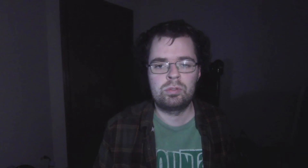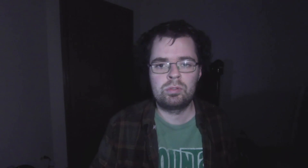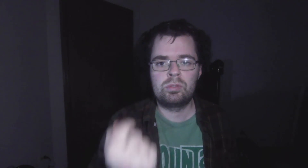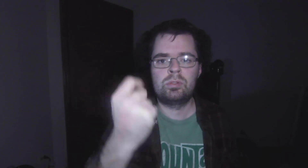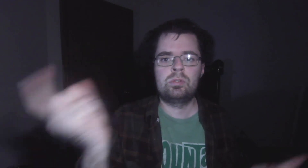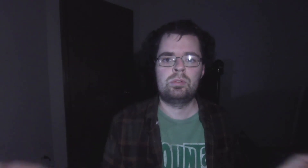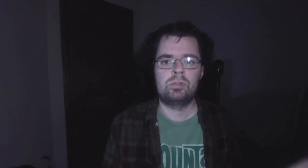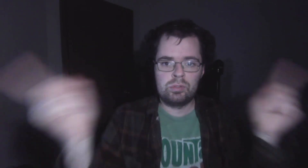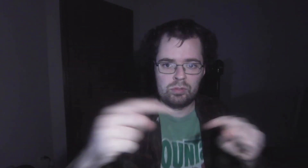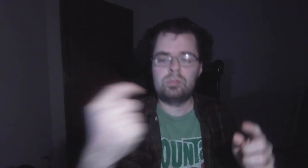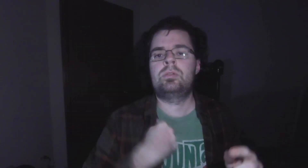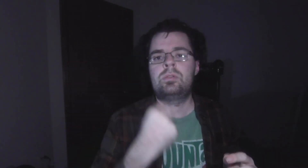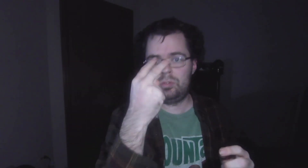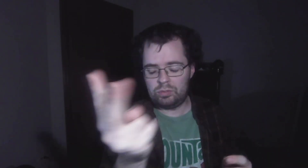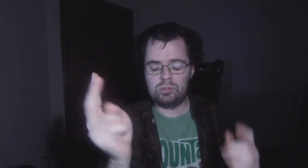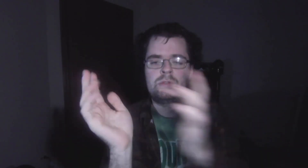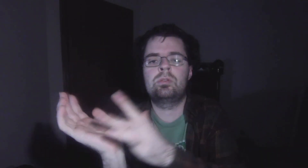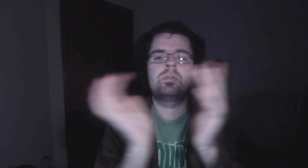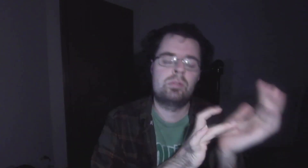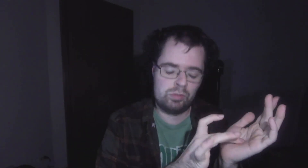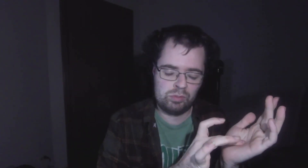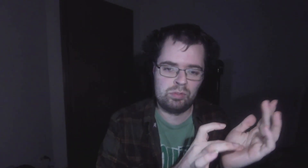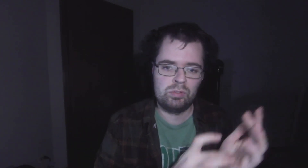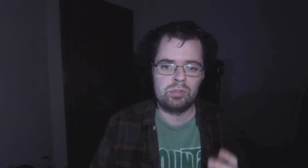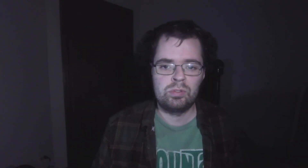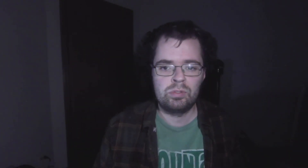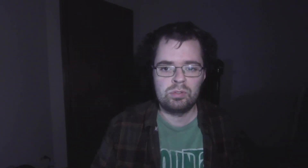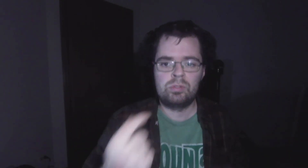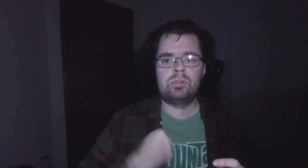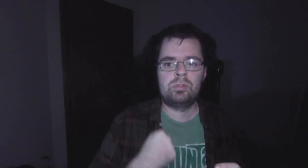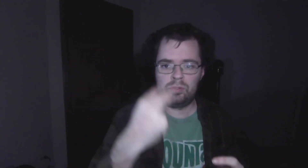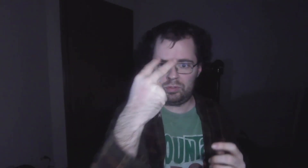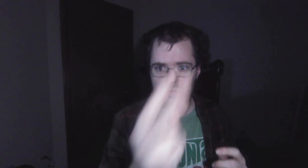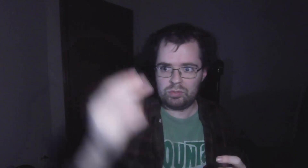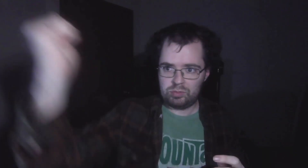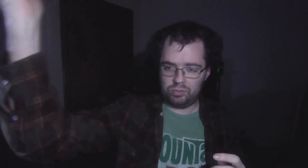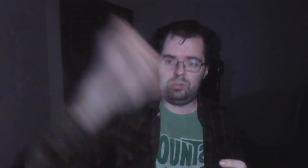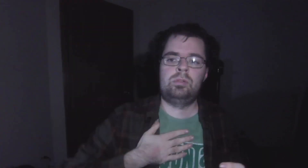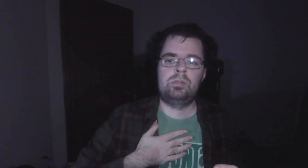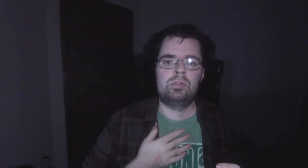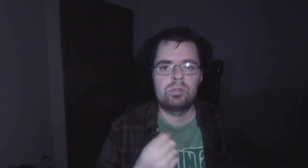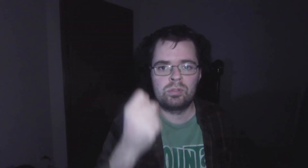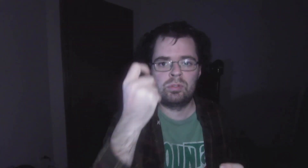When I see you, I see grace, I see